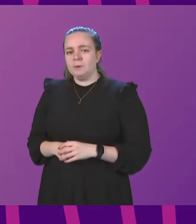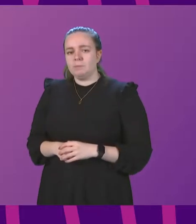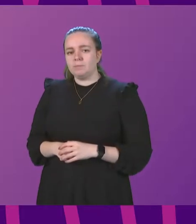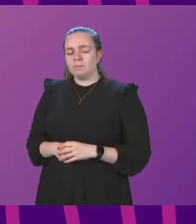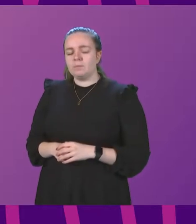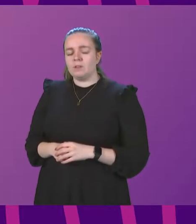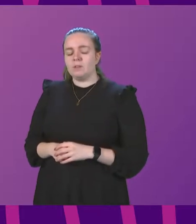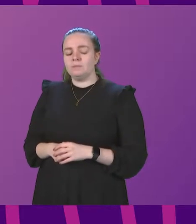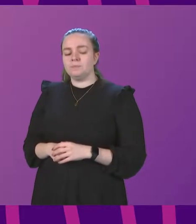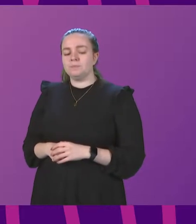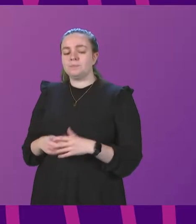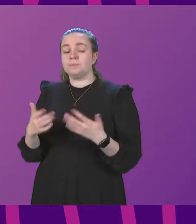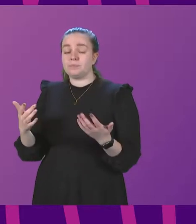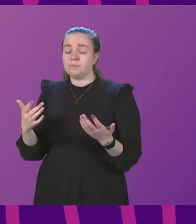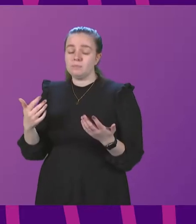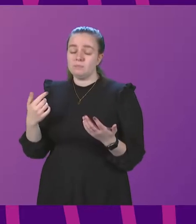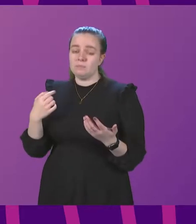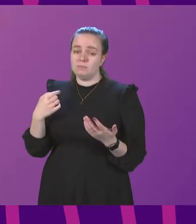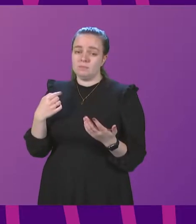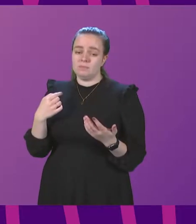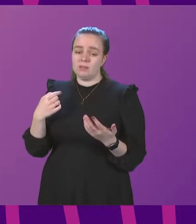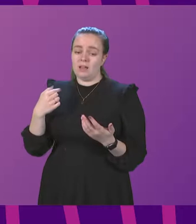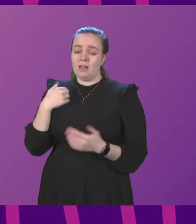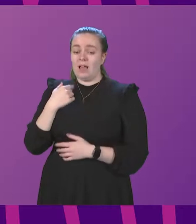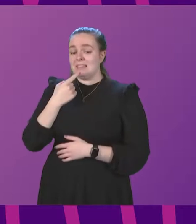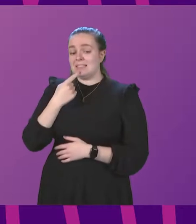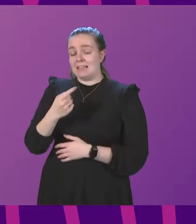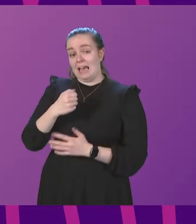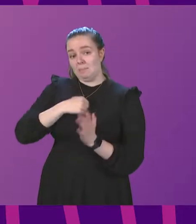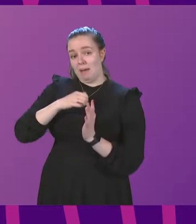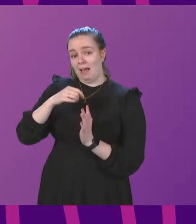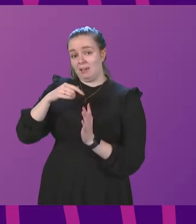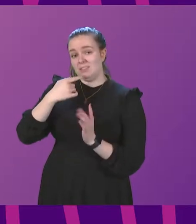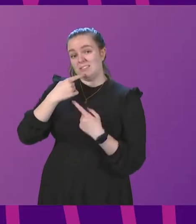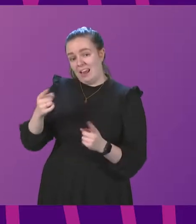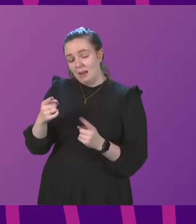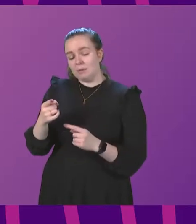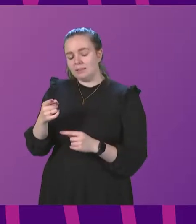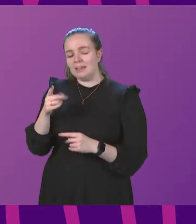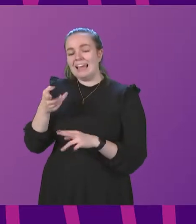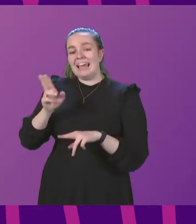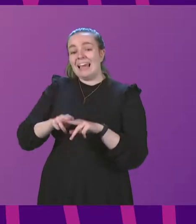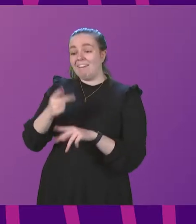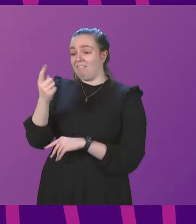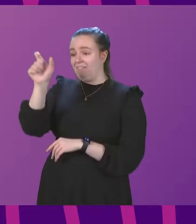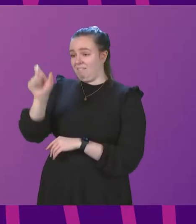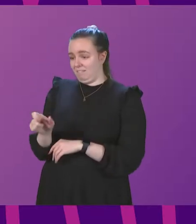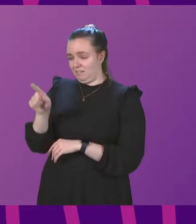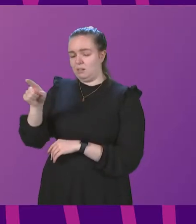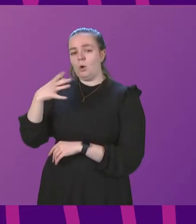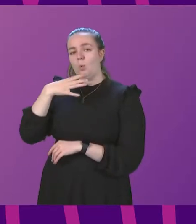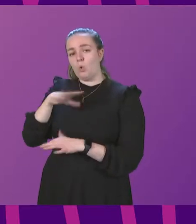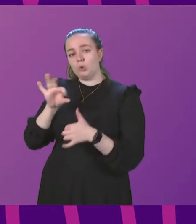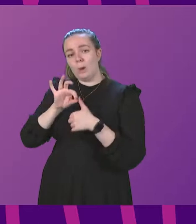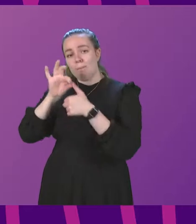Well, as I said in my statement, if an individual would like to go forward for